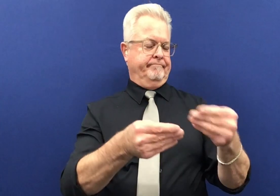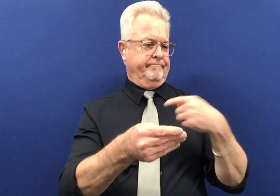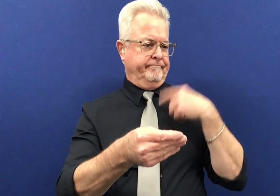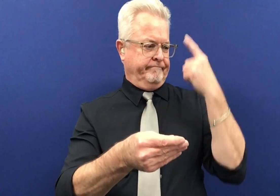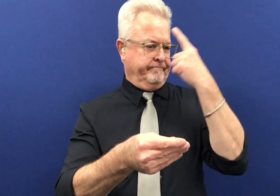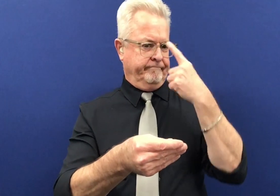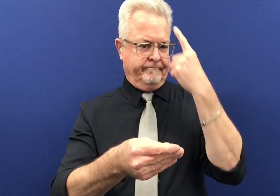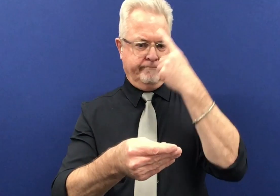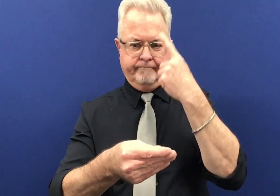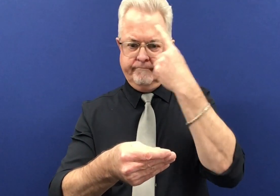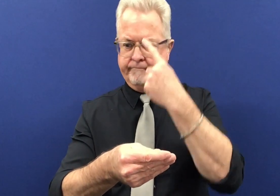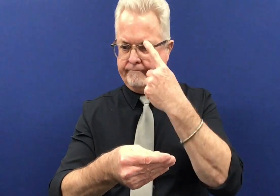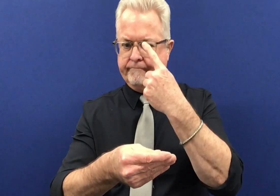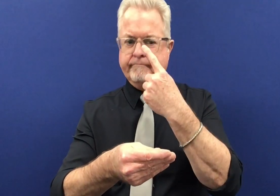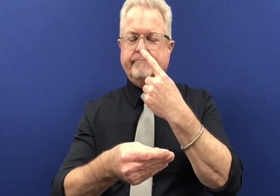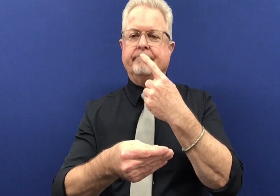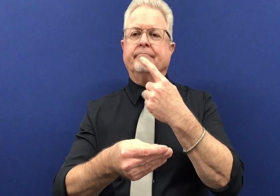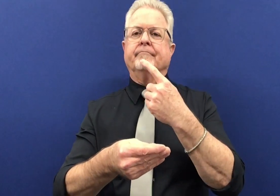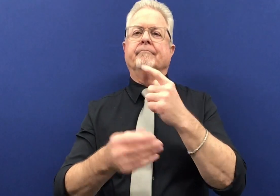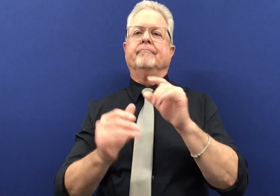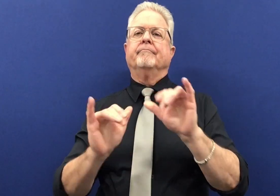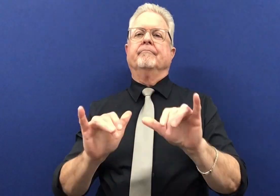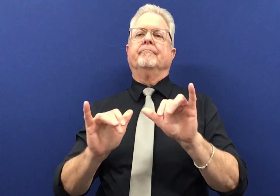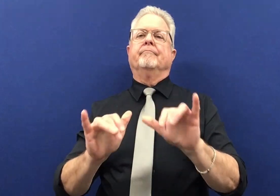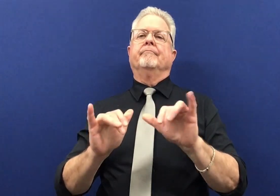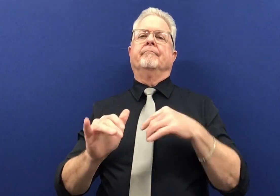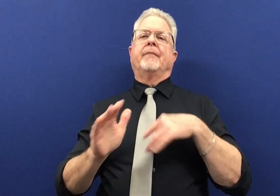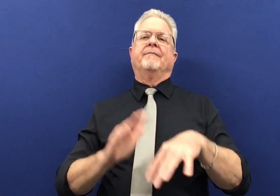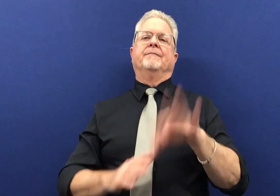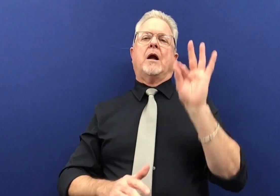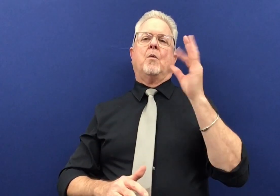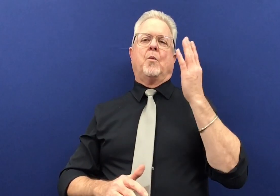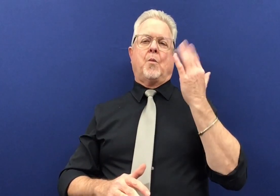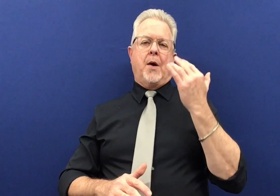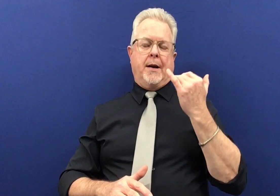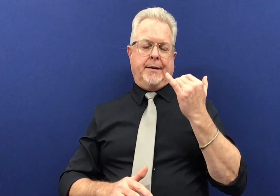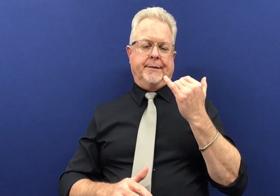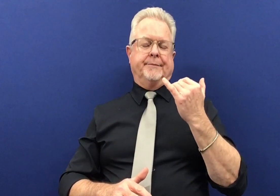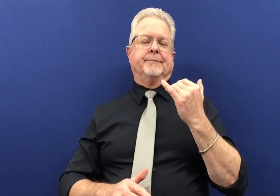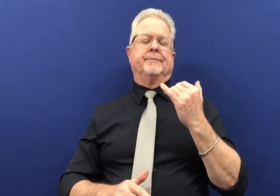Well I took it home and I realized there was something wrong.